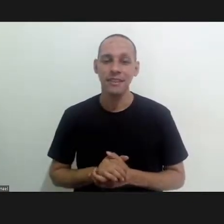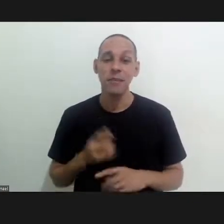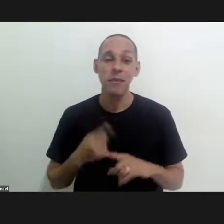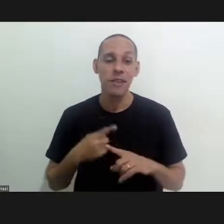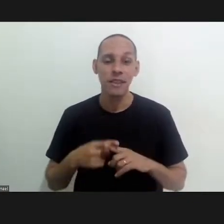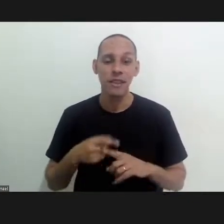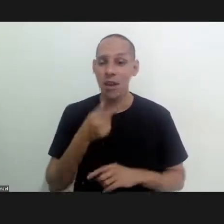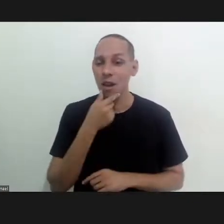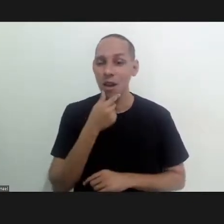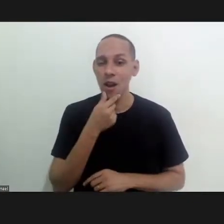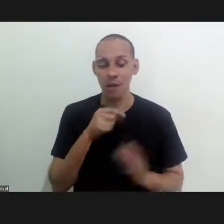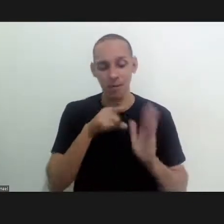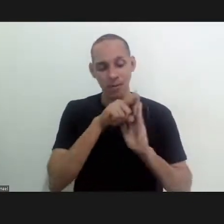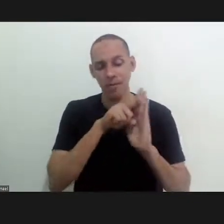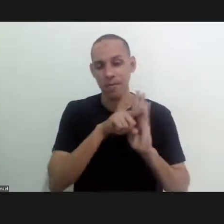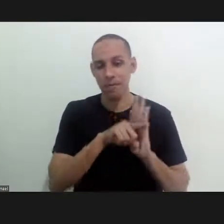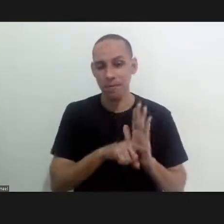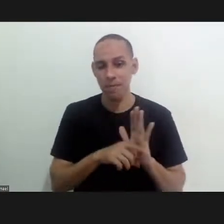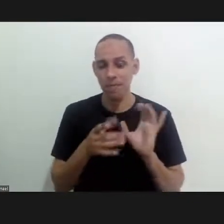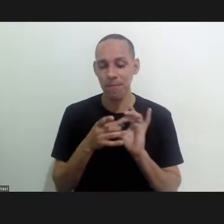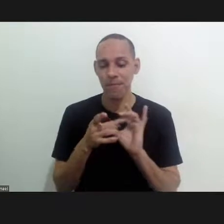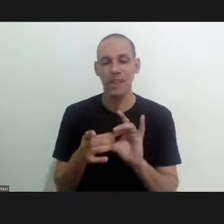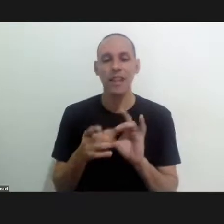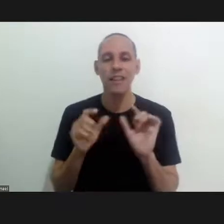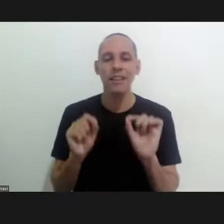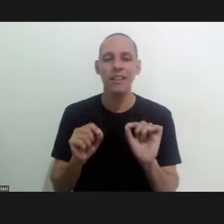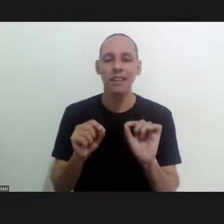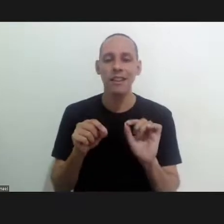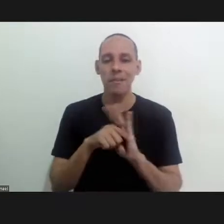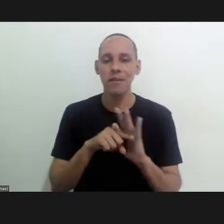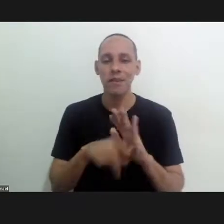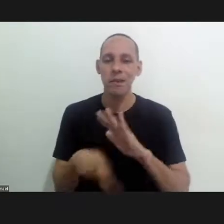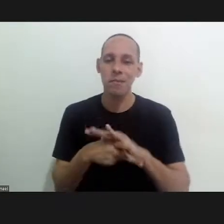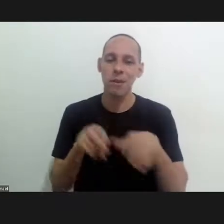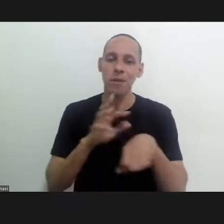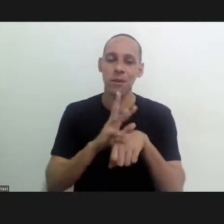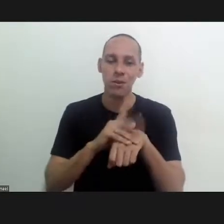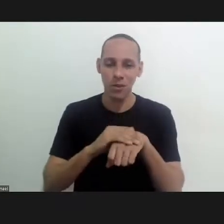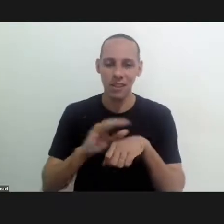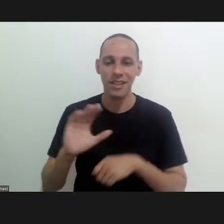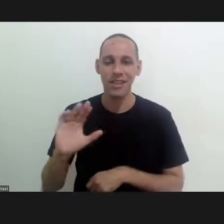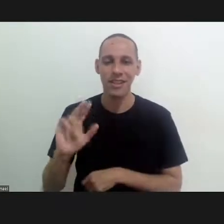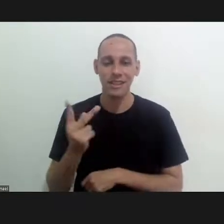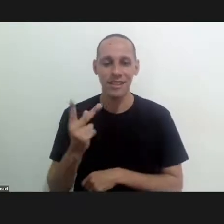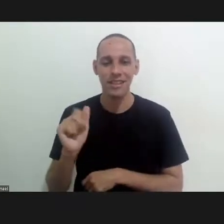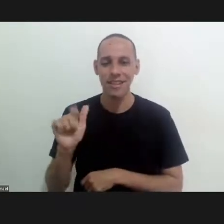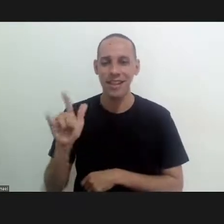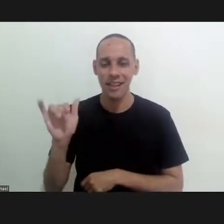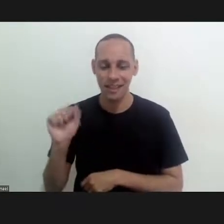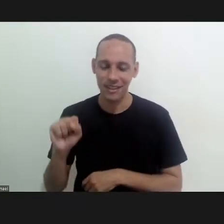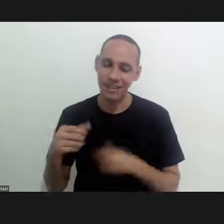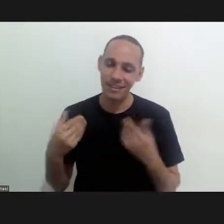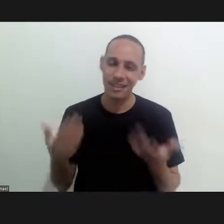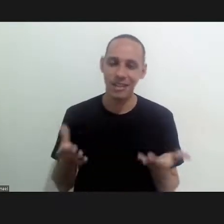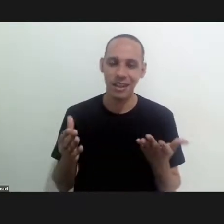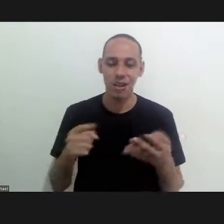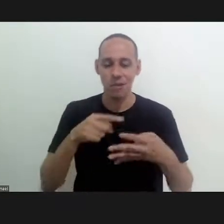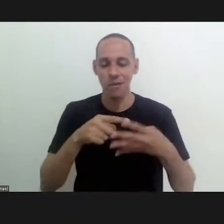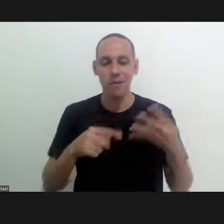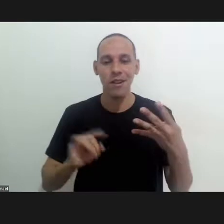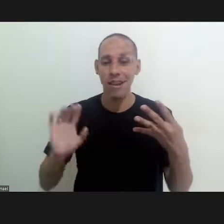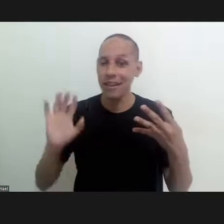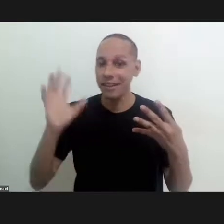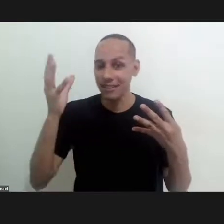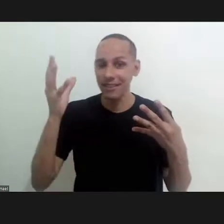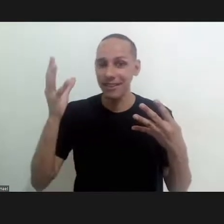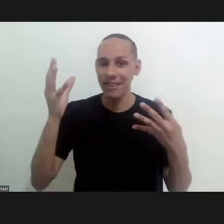by a researcher which is in one way or other connected to the chagas disease research so we have these